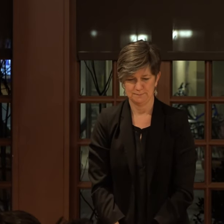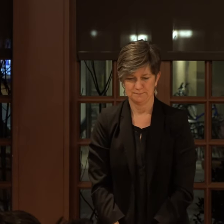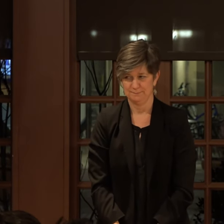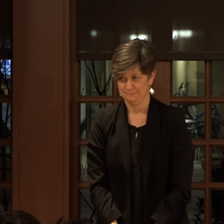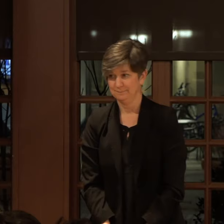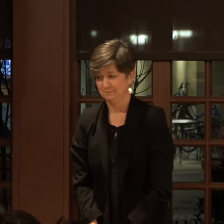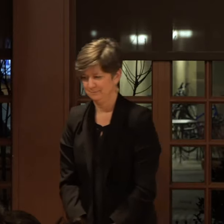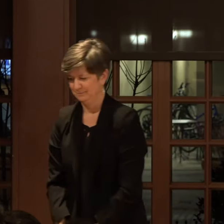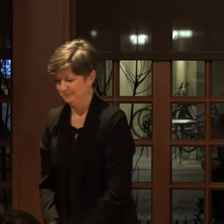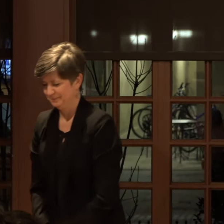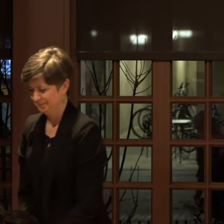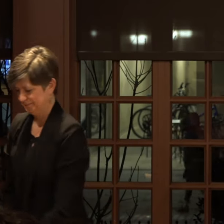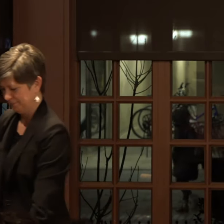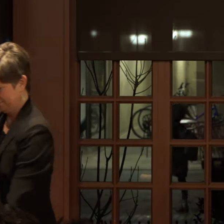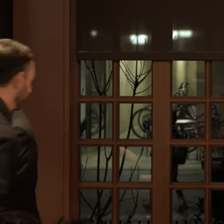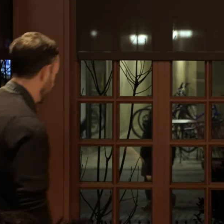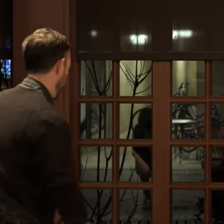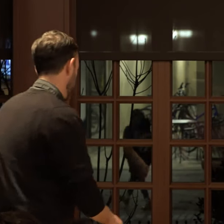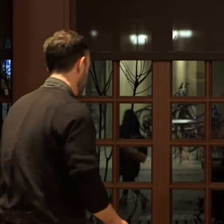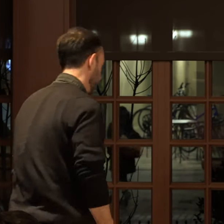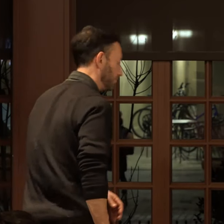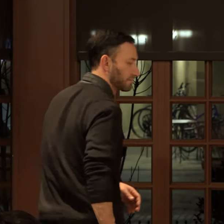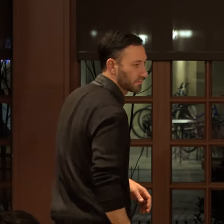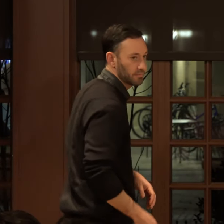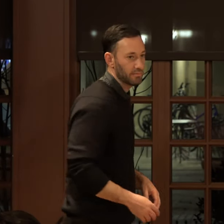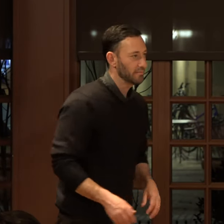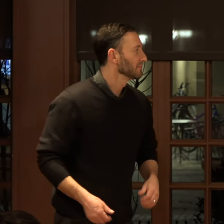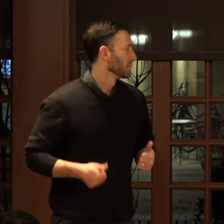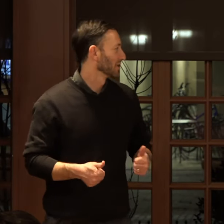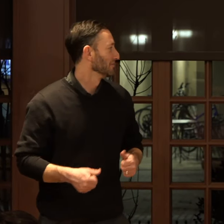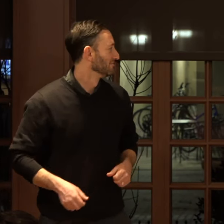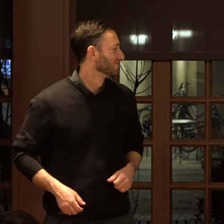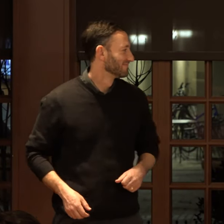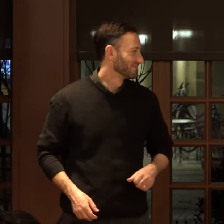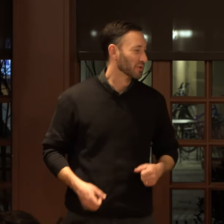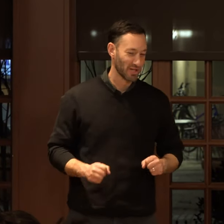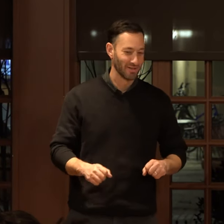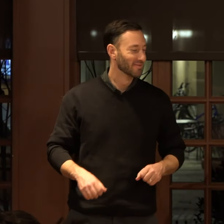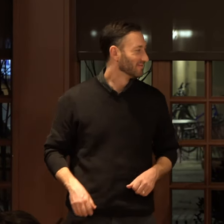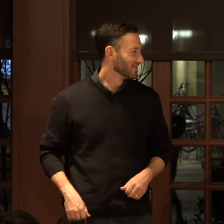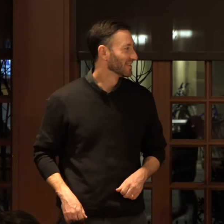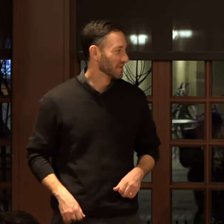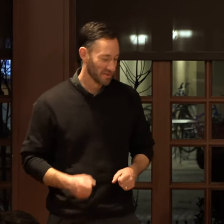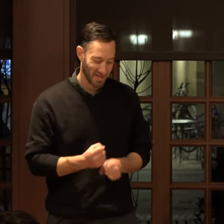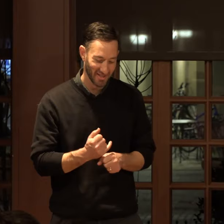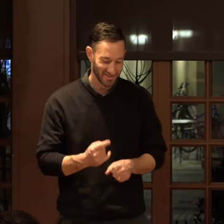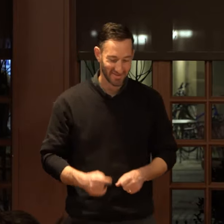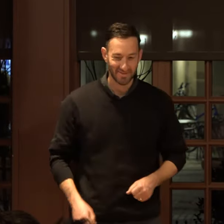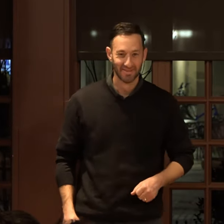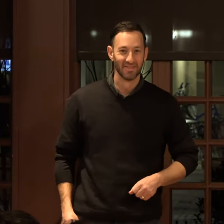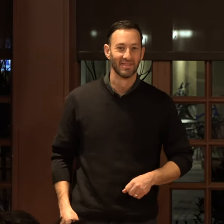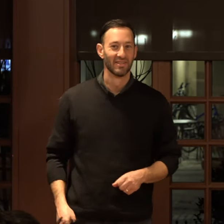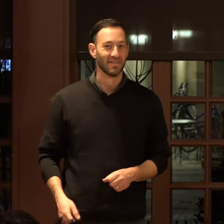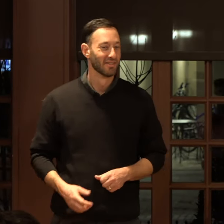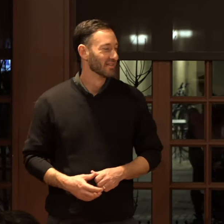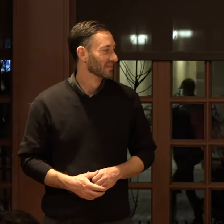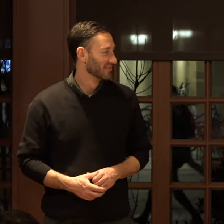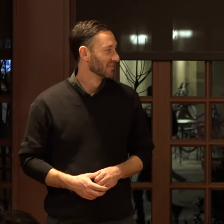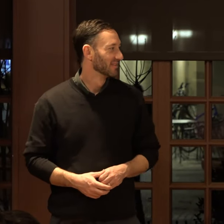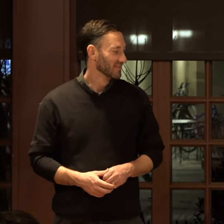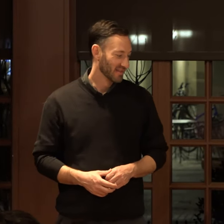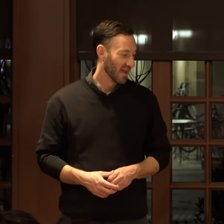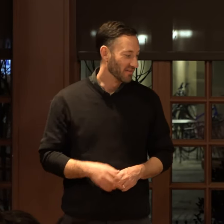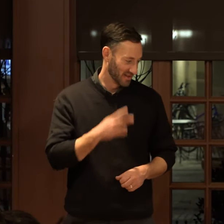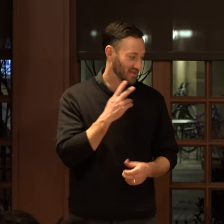So the next couple poems I'm going to read are all, how are'all doing over here? Are going to make it? You've seen